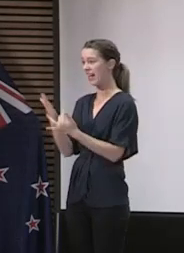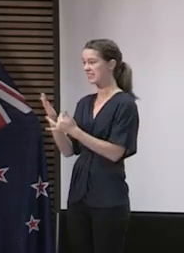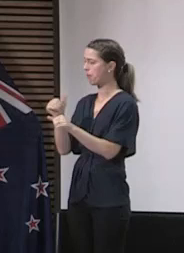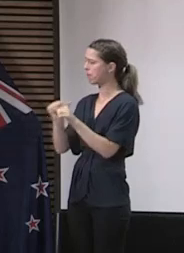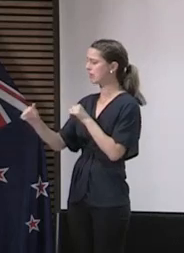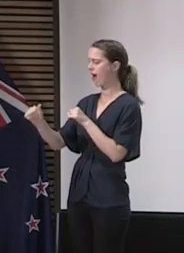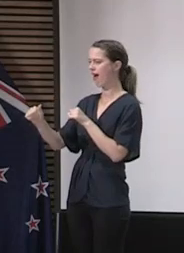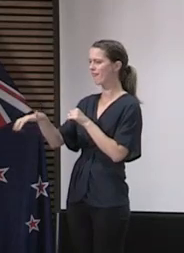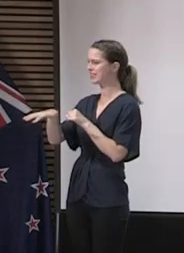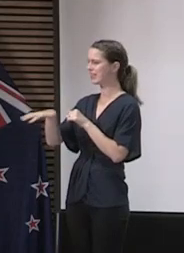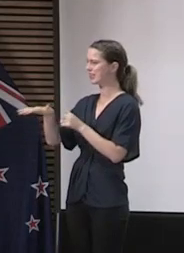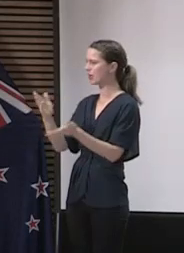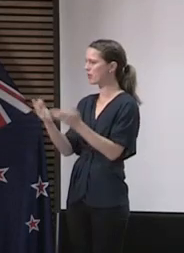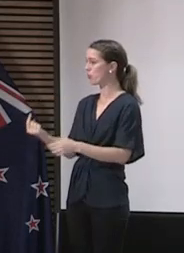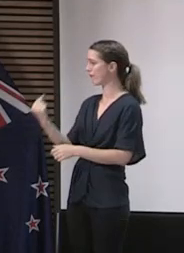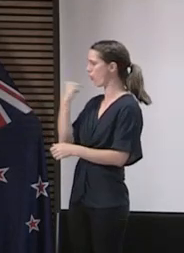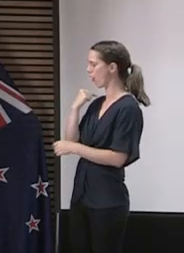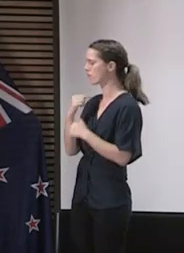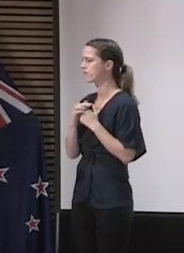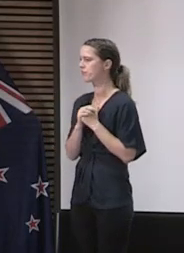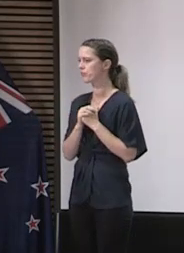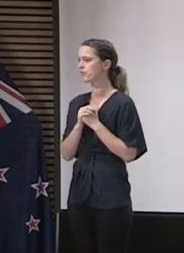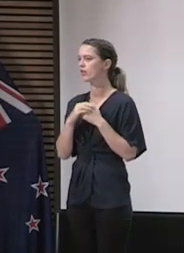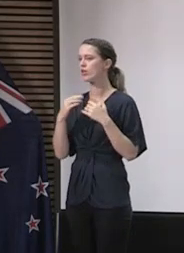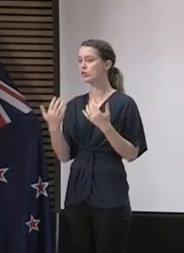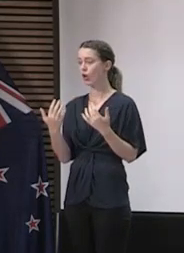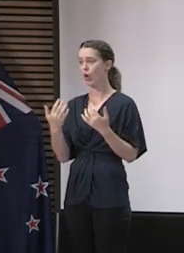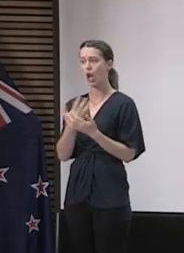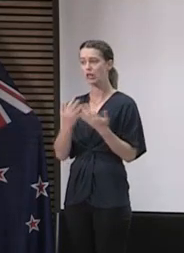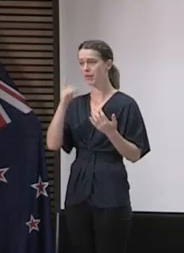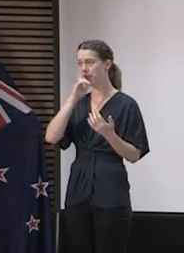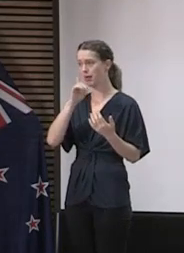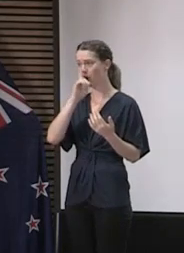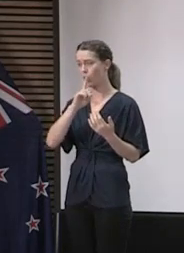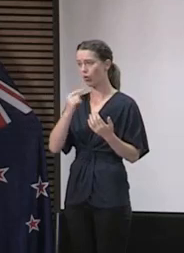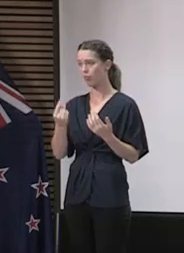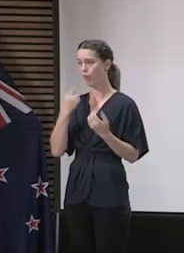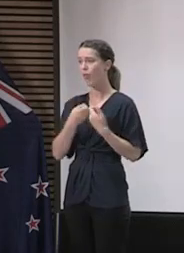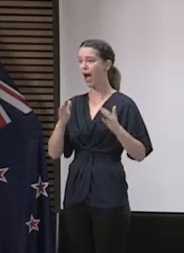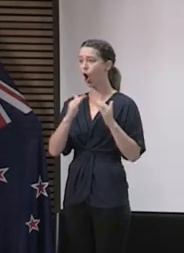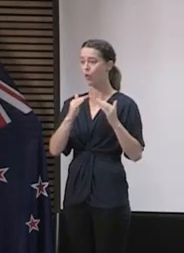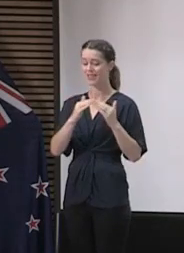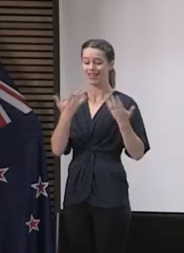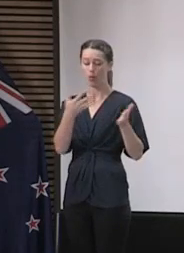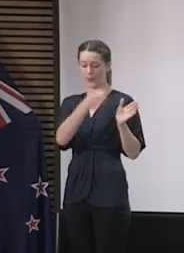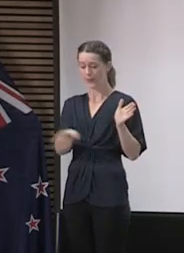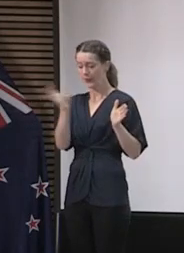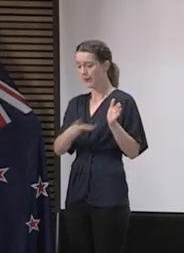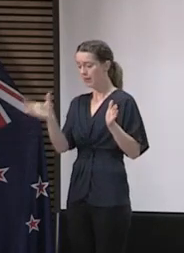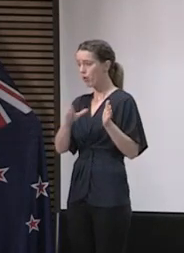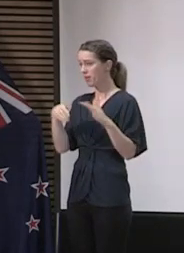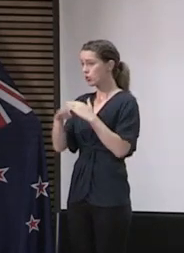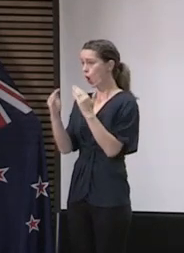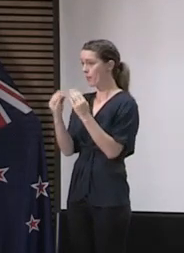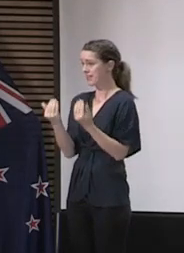even better facilities than we have in the past. And we're housing a large number of people who have been chronically homeless who have not been housed before.